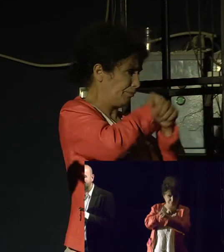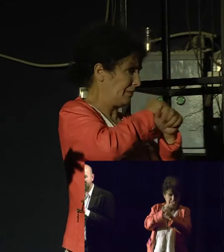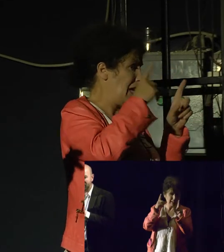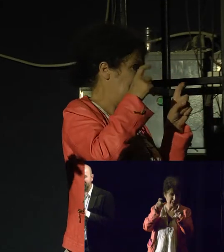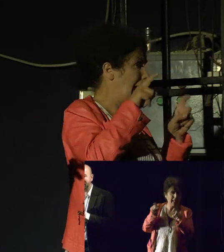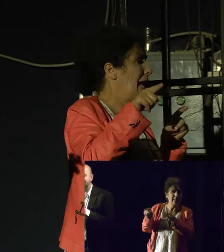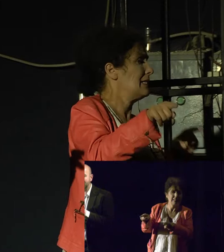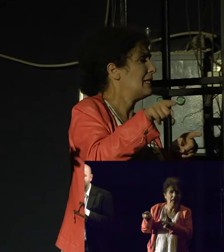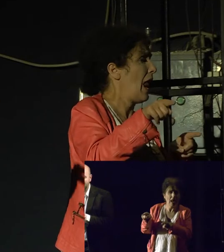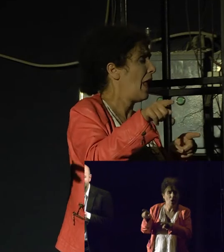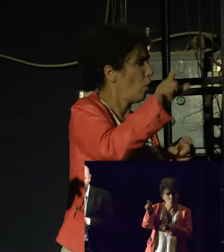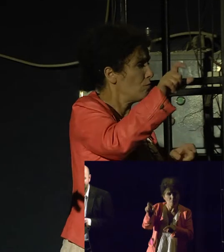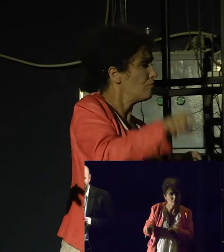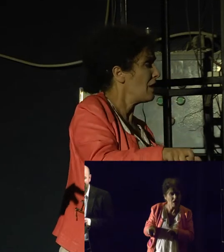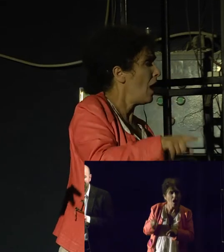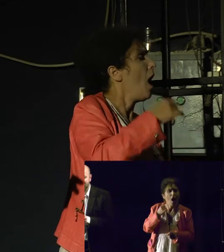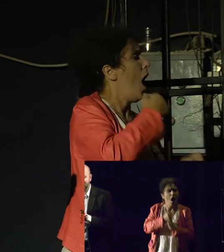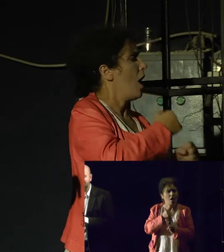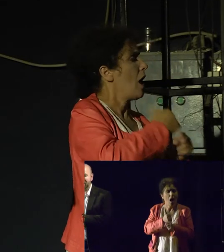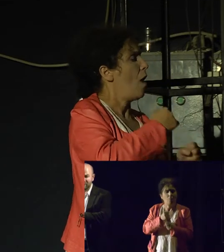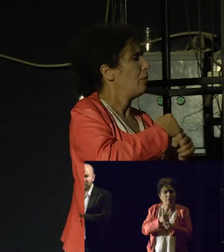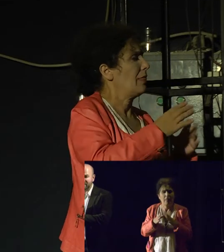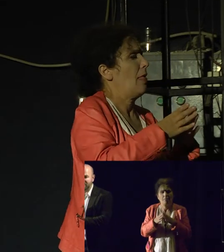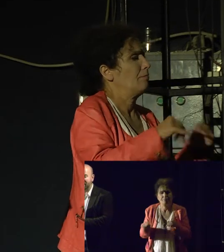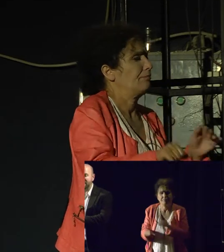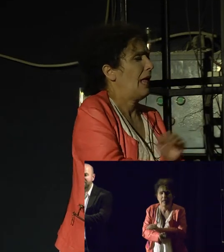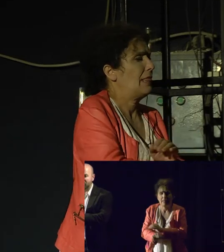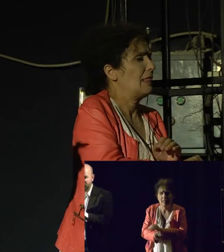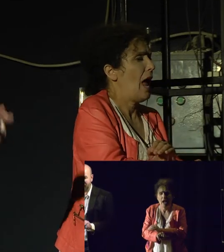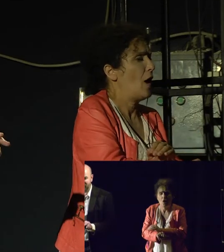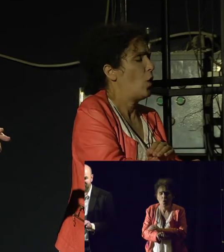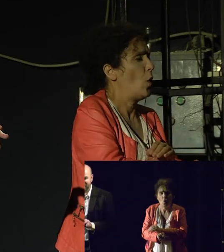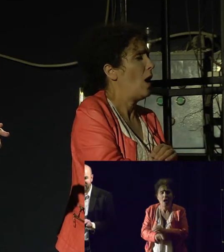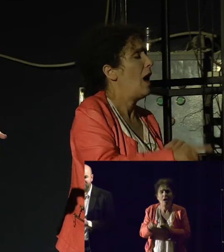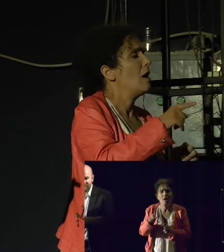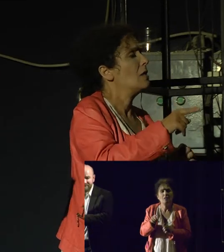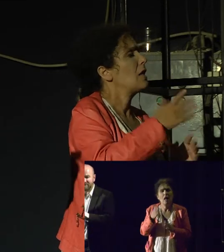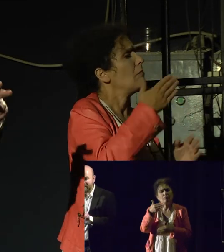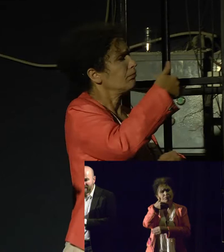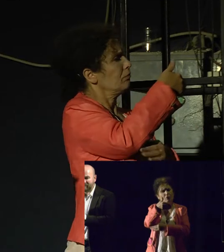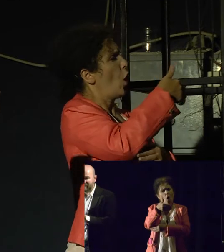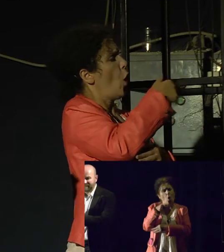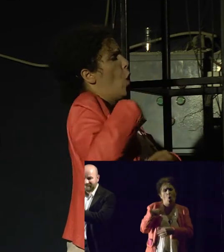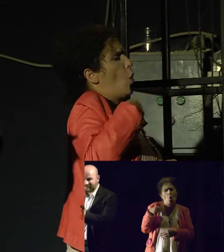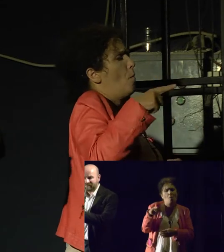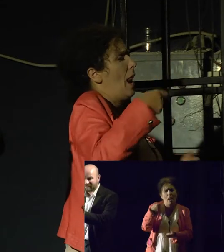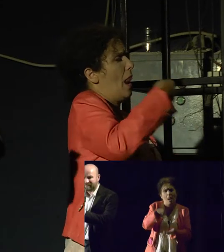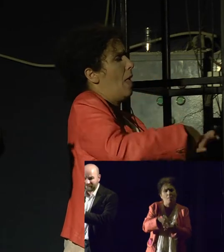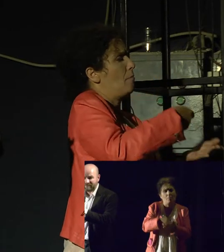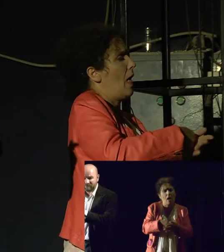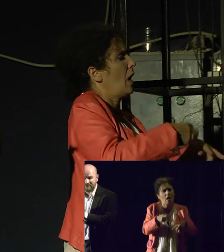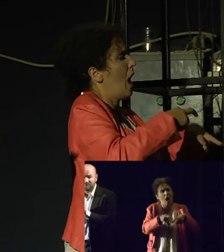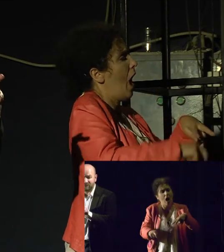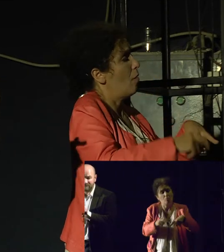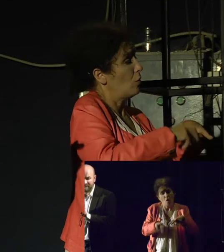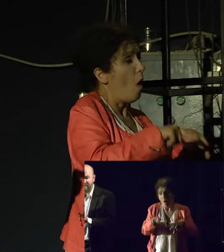pharmaceutical company that makes abortion pills. And therefore, her testimony is not credible. So this is the level that this type of stuff